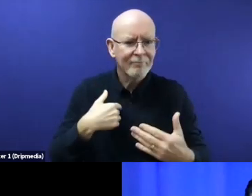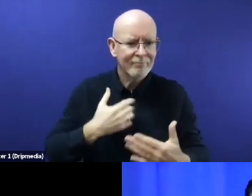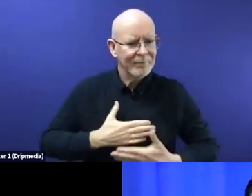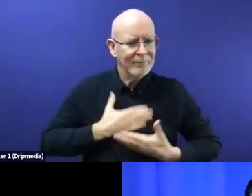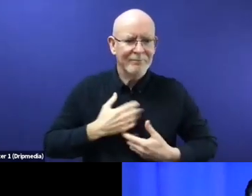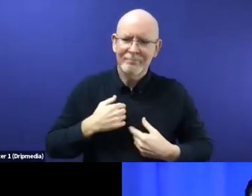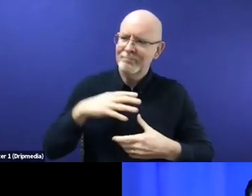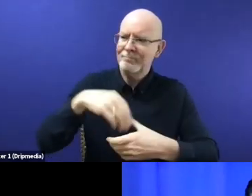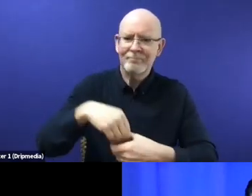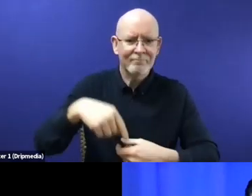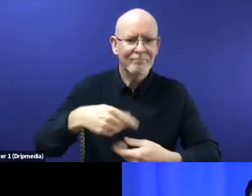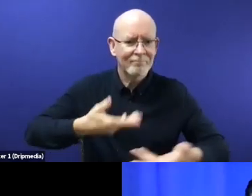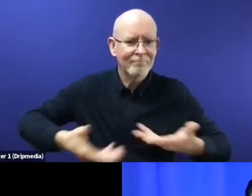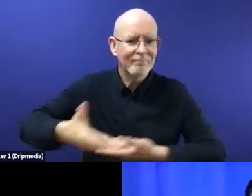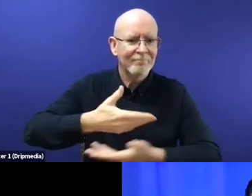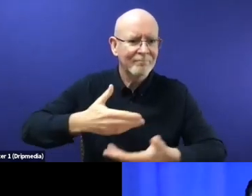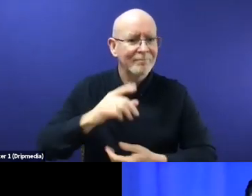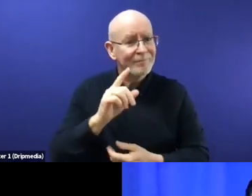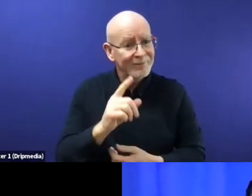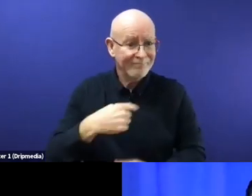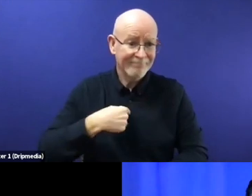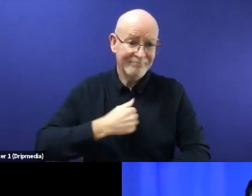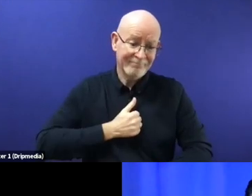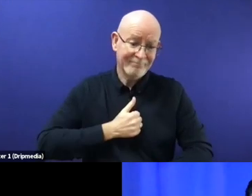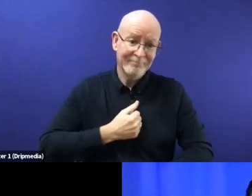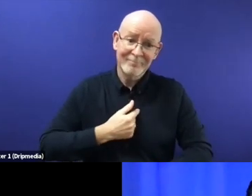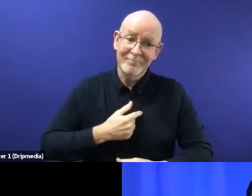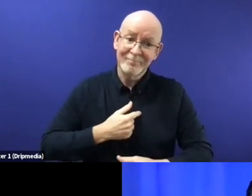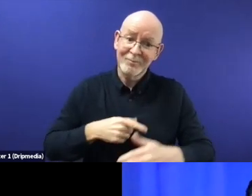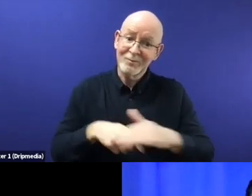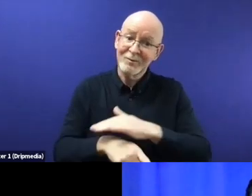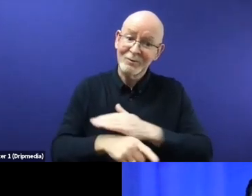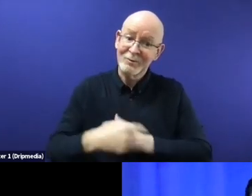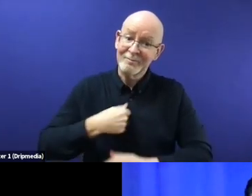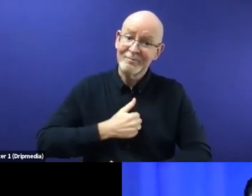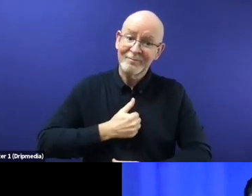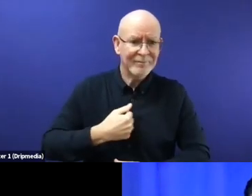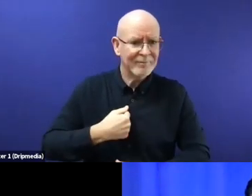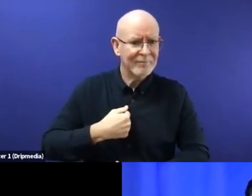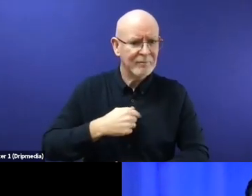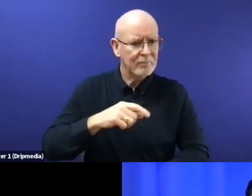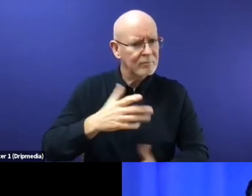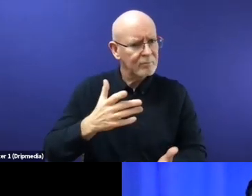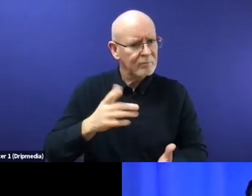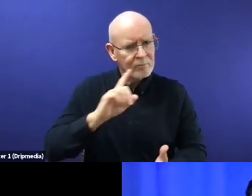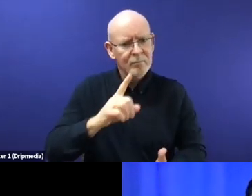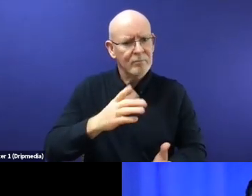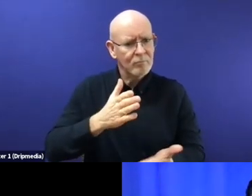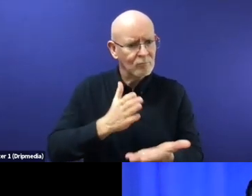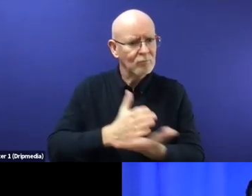is becoming more complicated. So our speakers in this session and our panelists, they